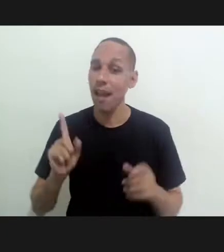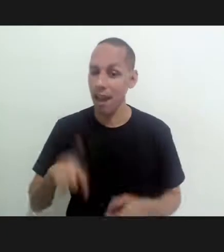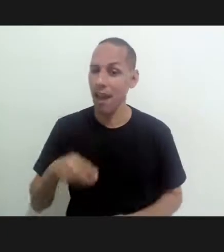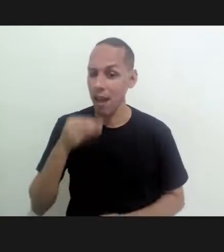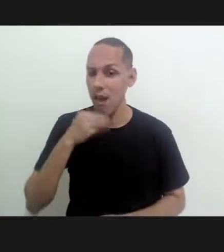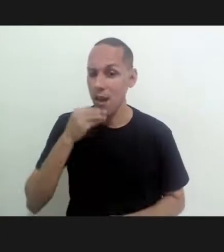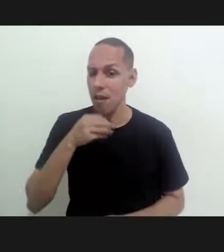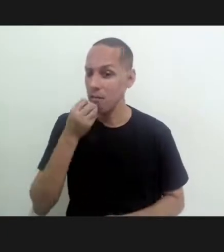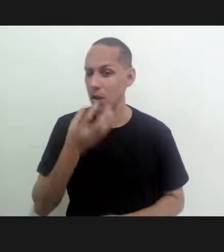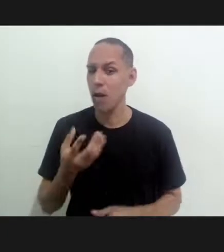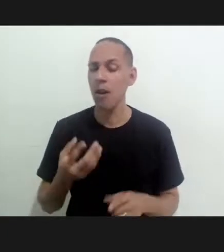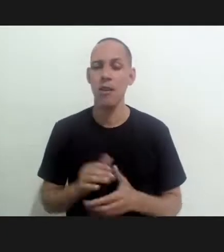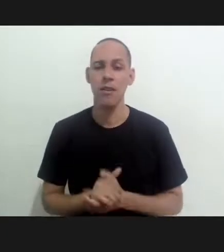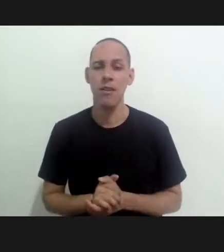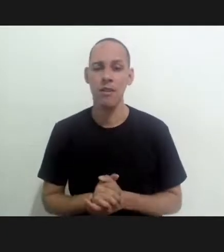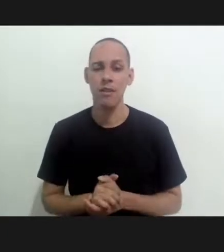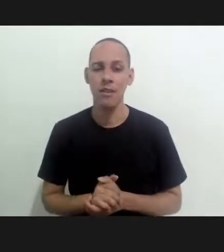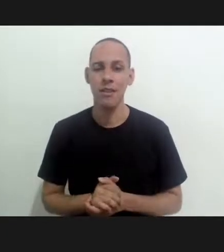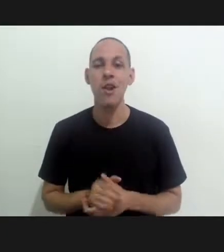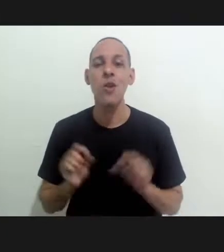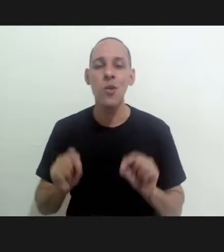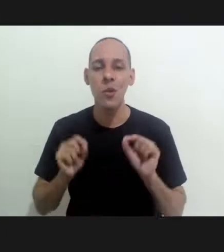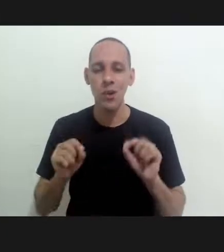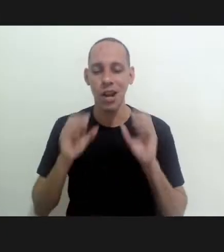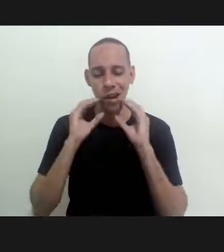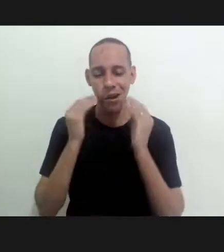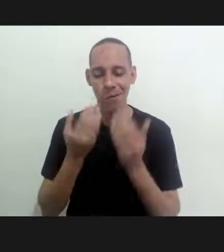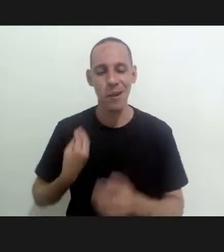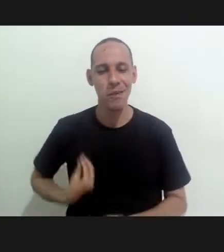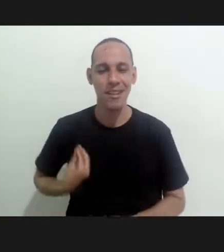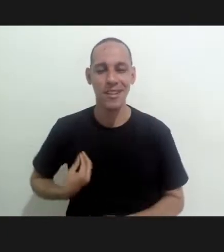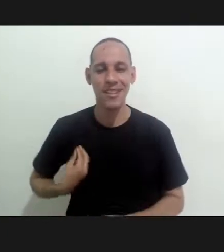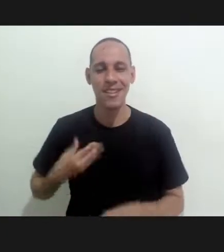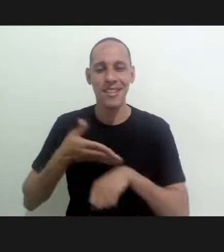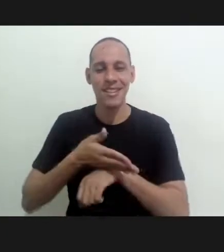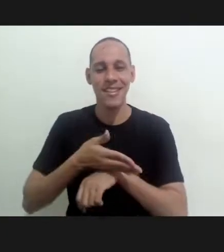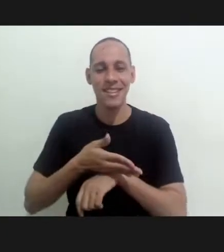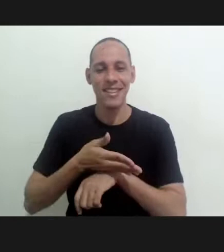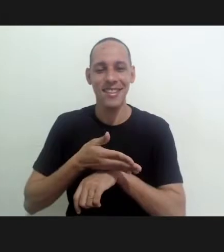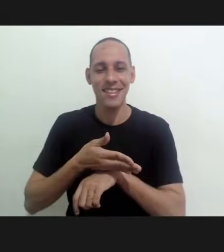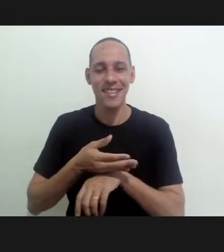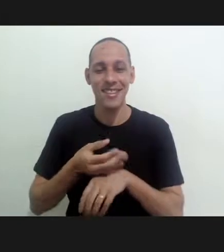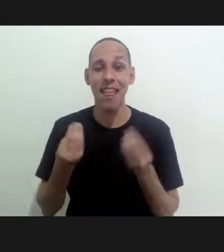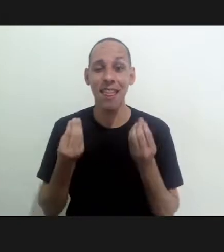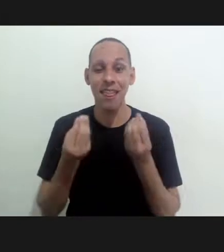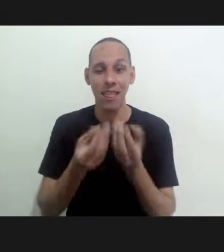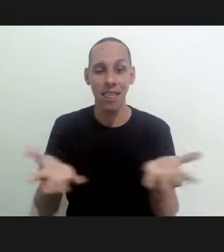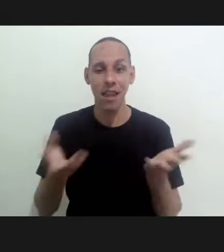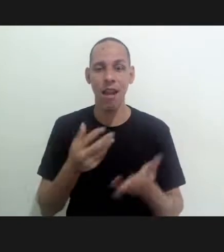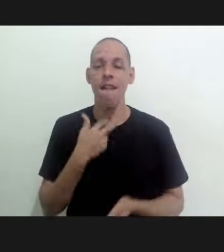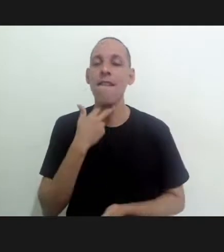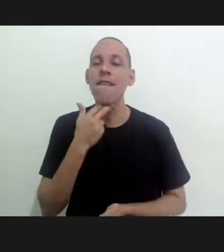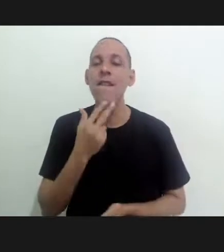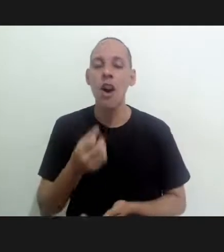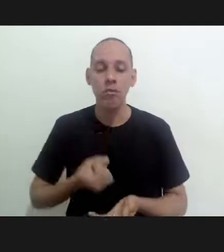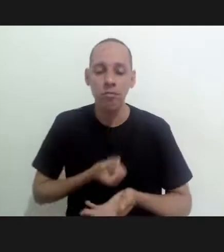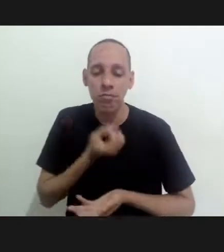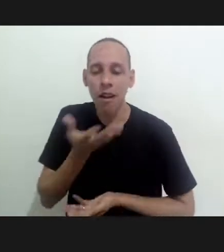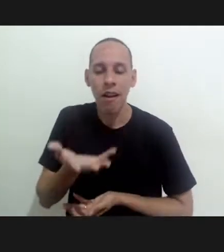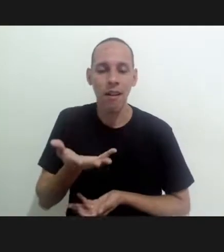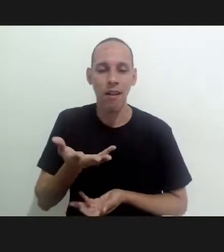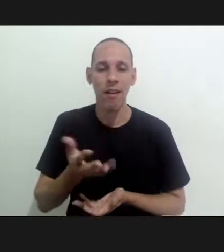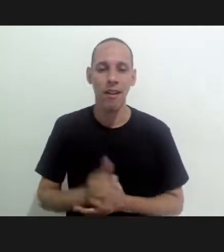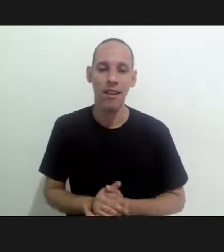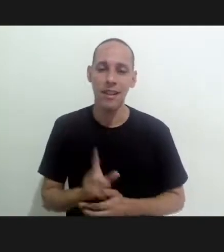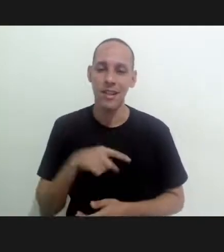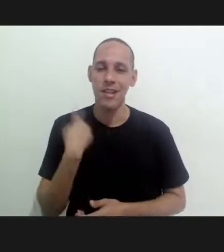and it is a great fact for us to see the participation of a community and the voice which is given